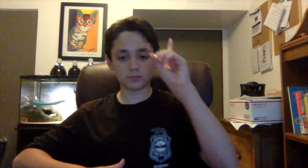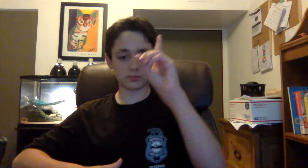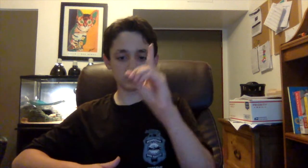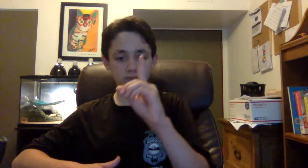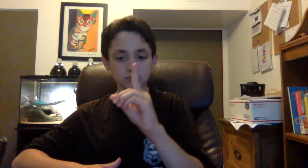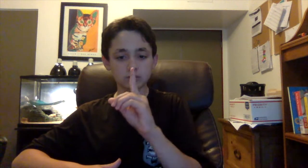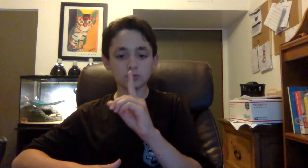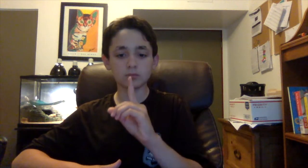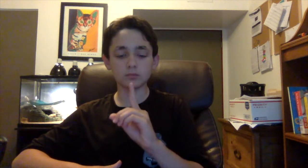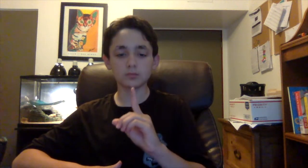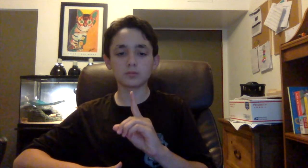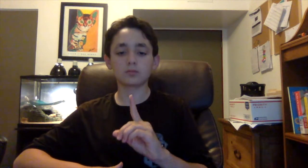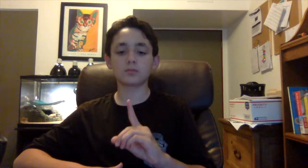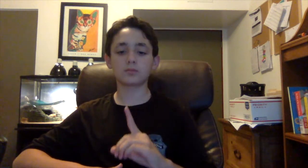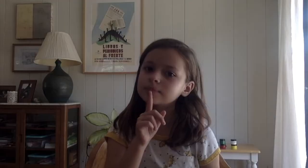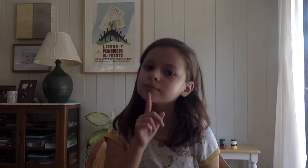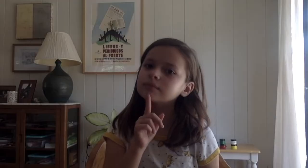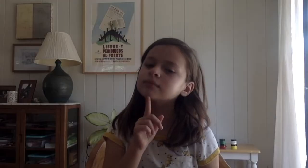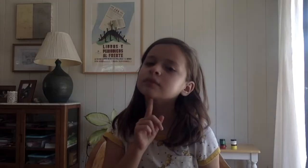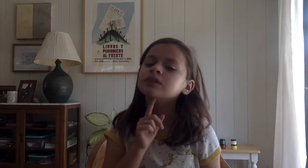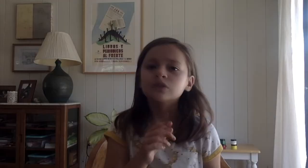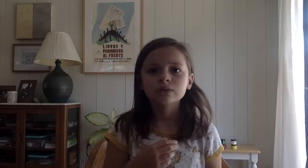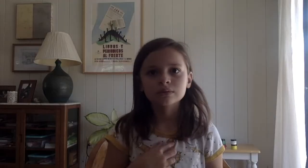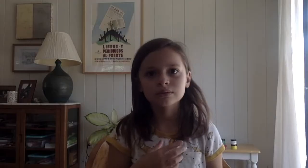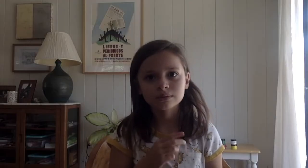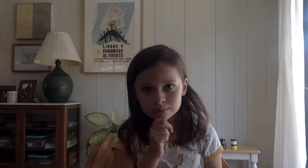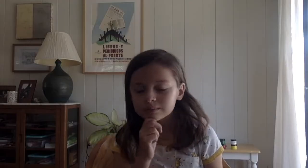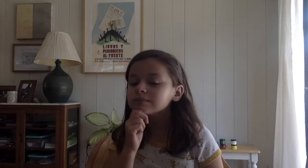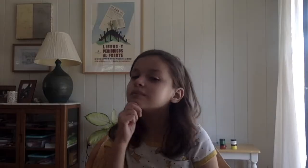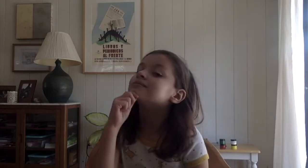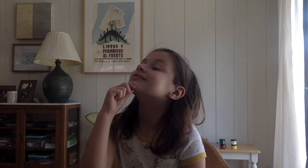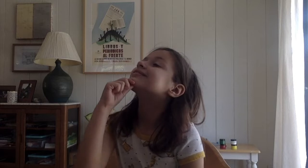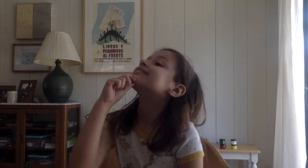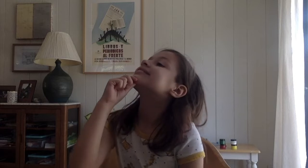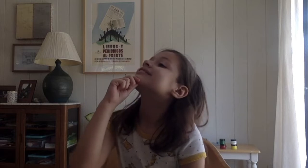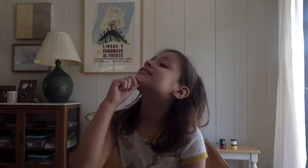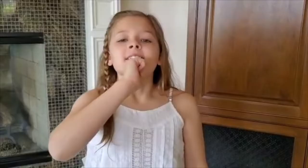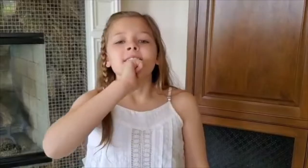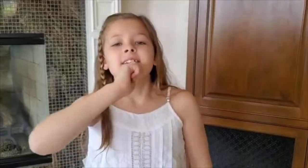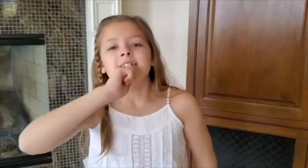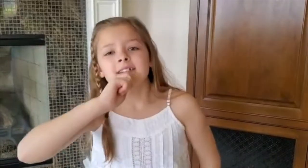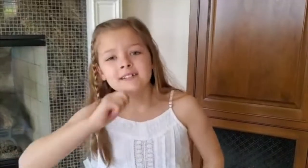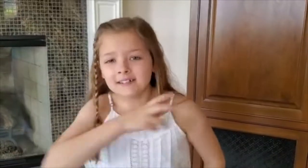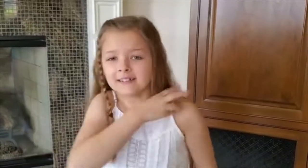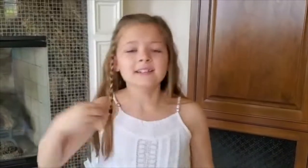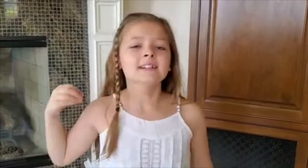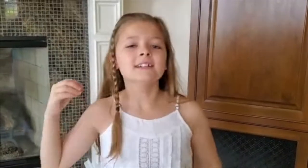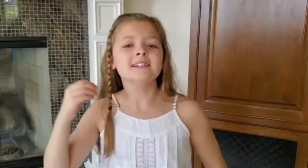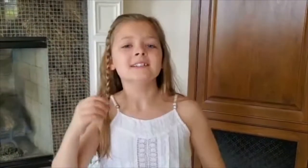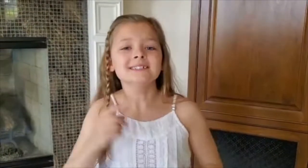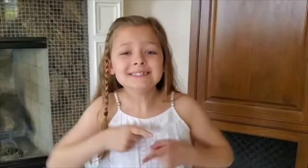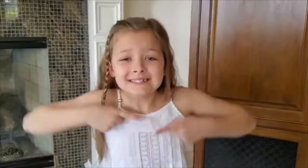lonely I just stick out my chin And grin